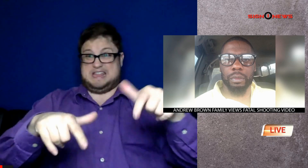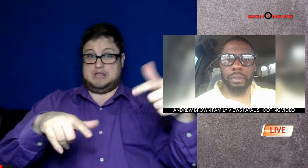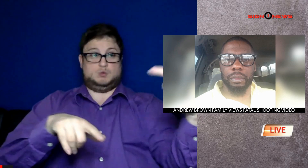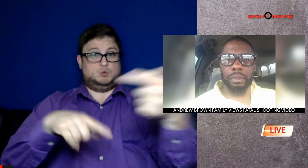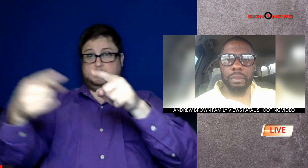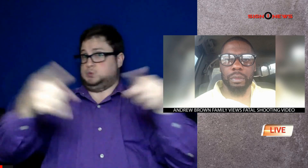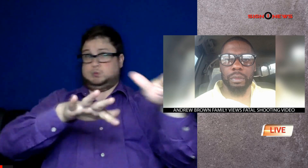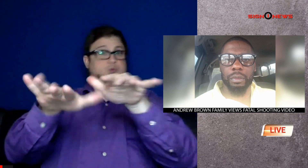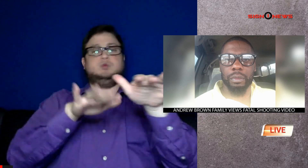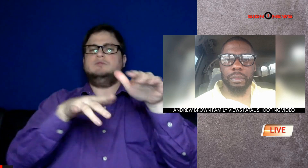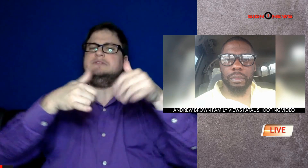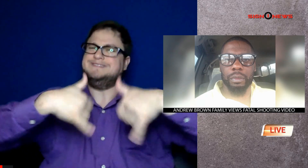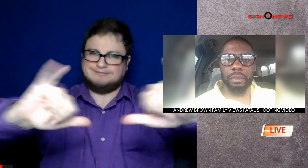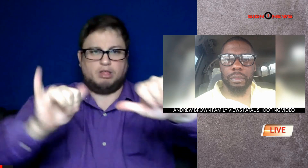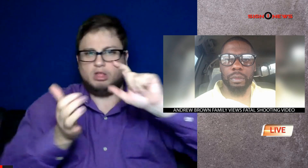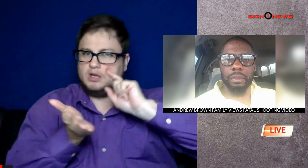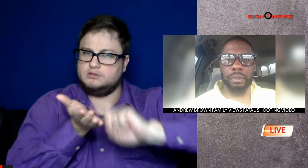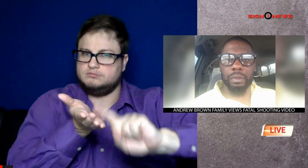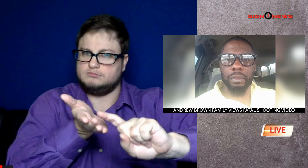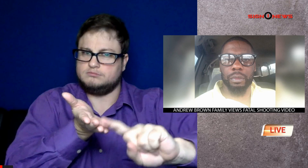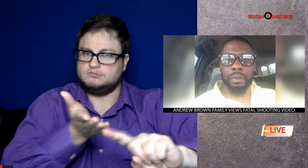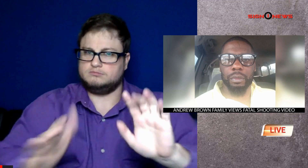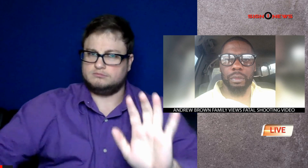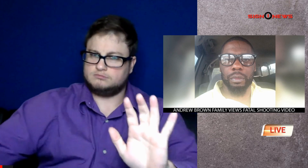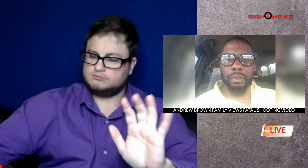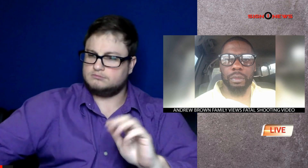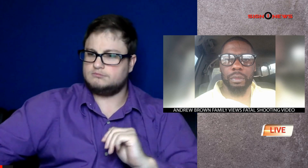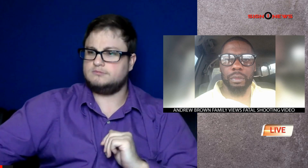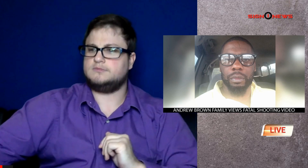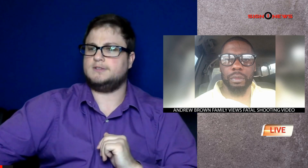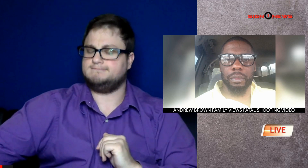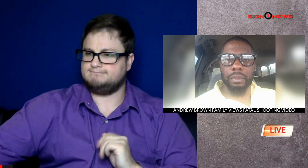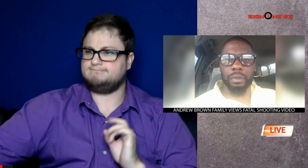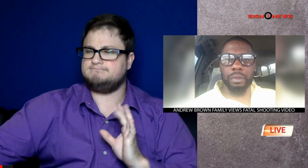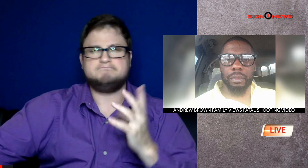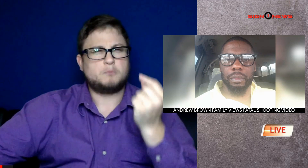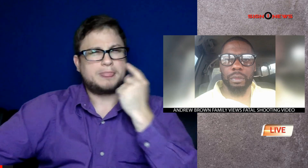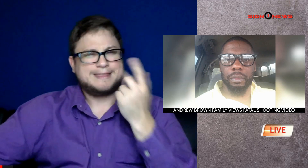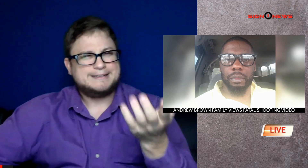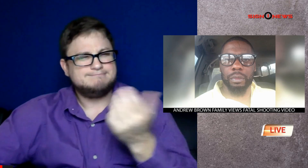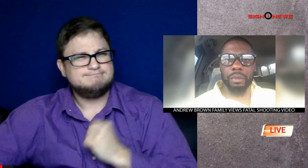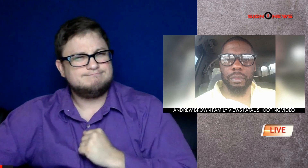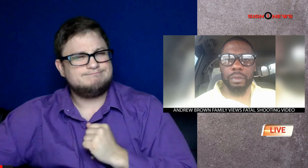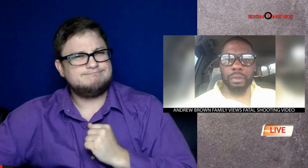however North Carolina authorities say the investigation into the shooting is still ongoing